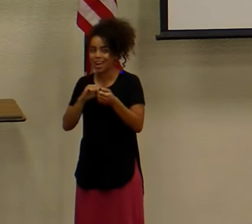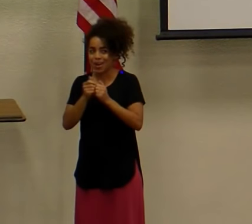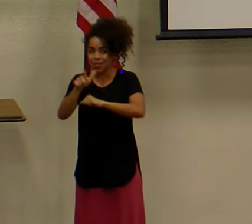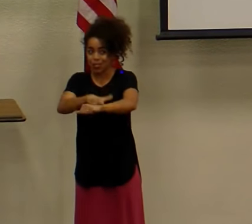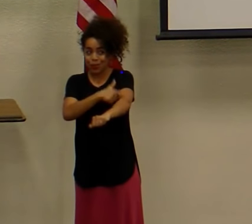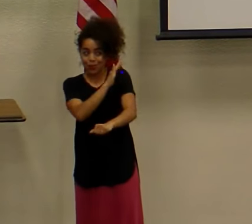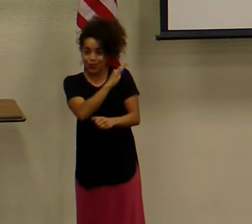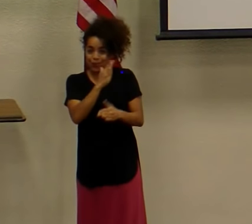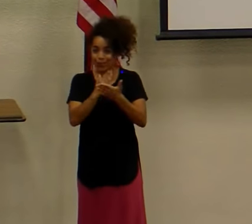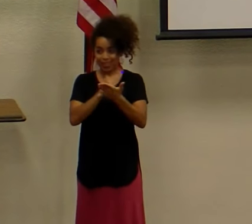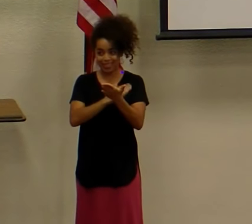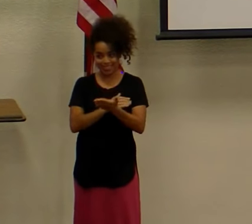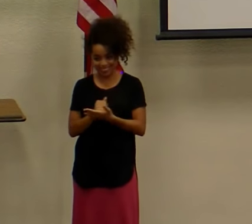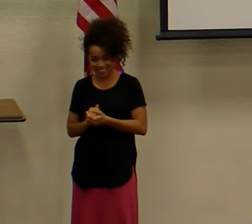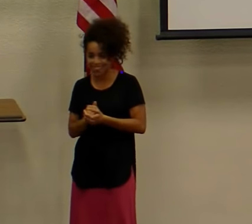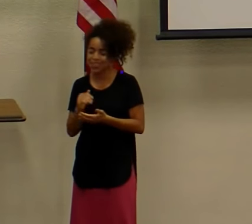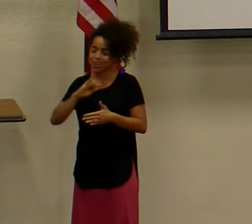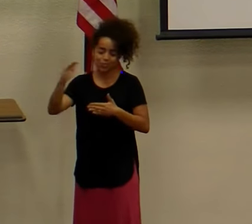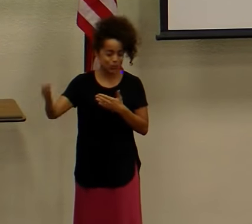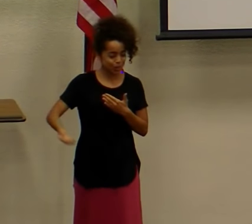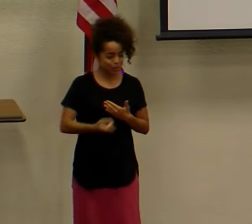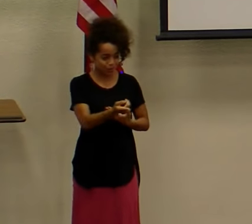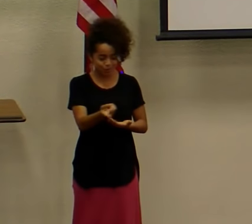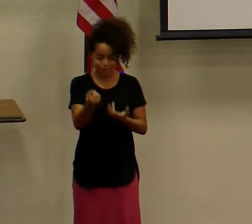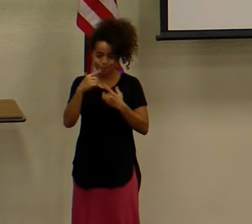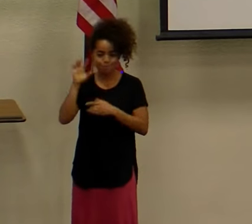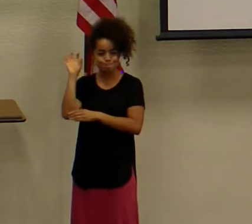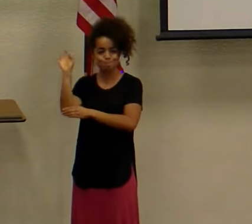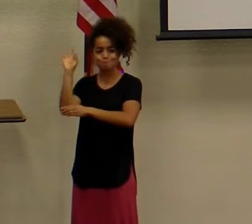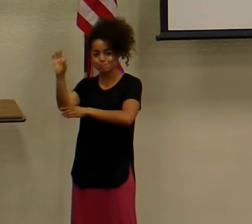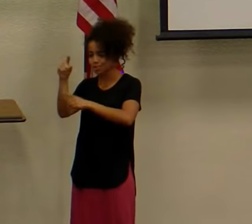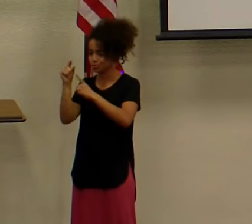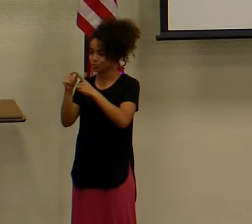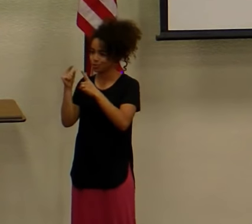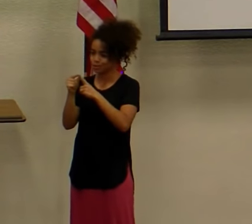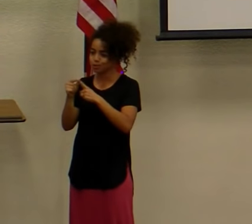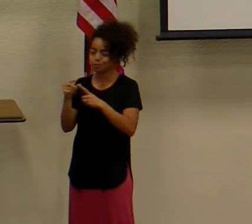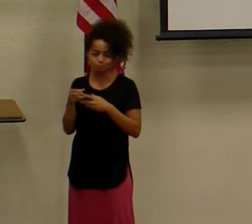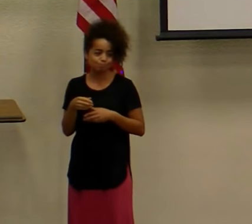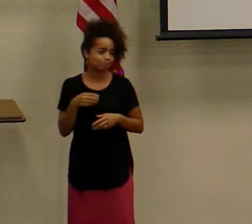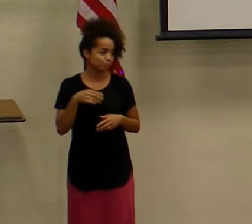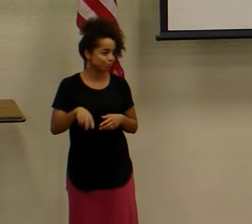so I'm just going to invite you up here to come and preach the word, but we're very proud of you.